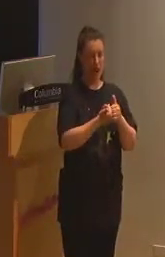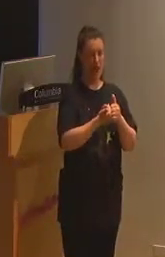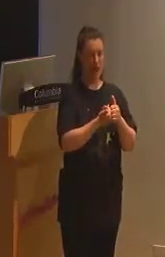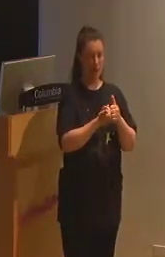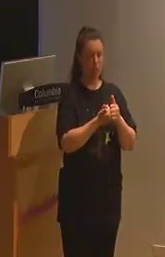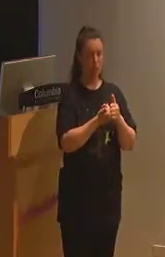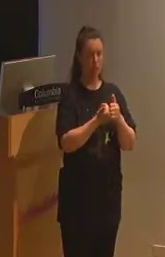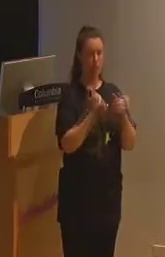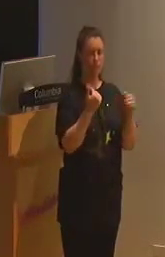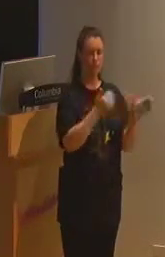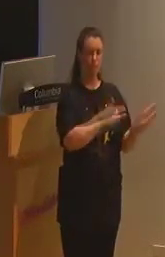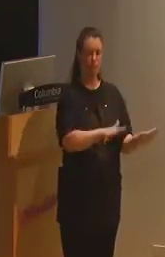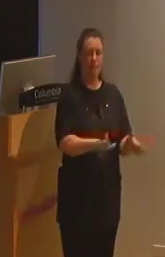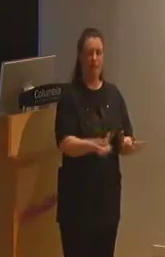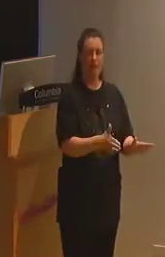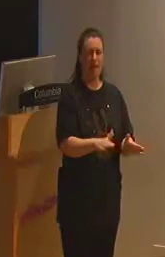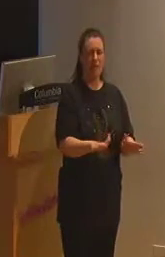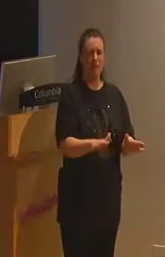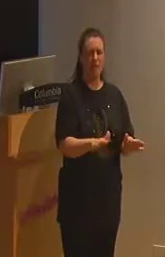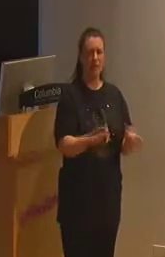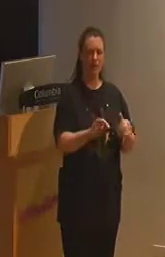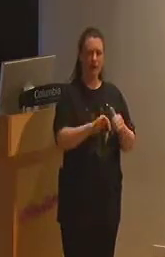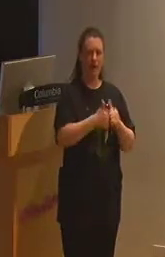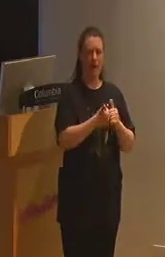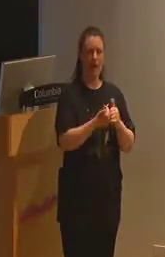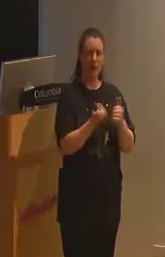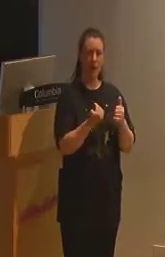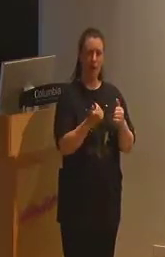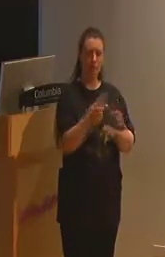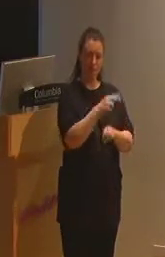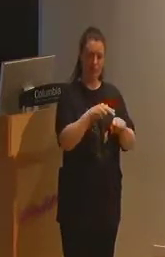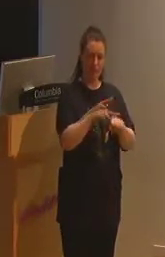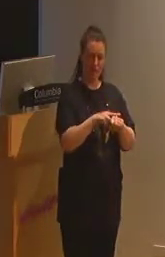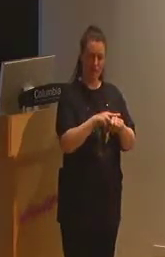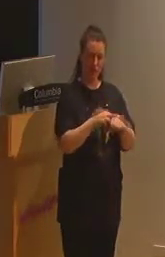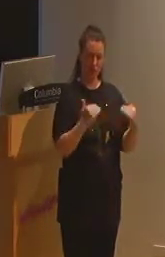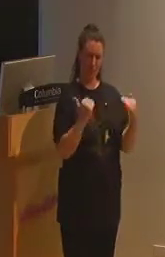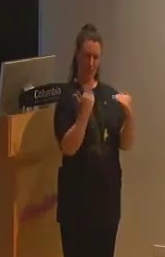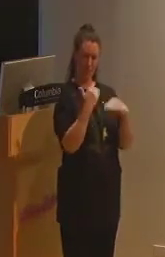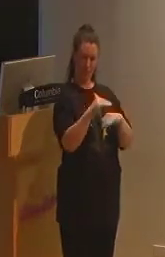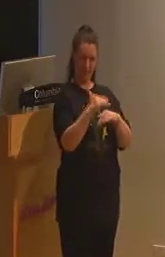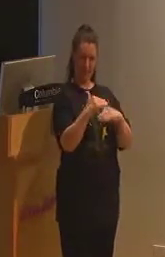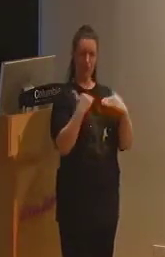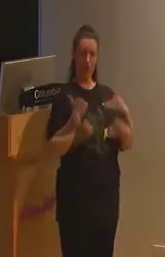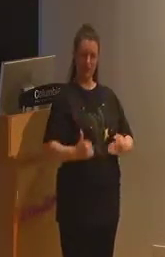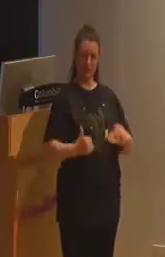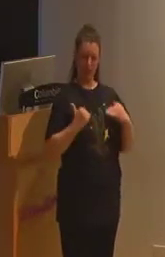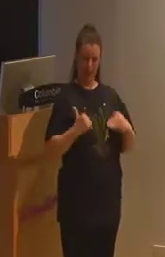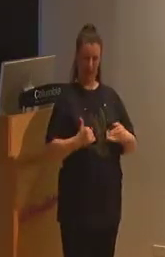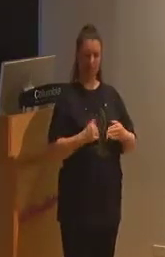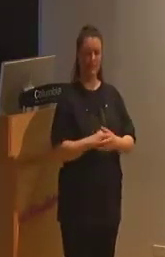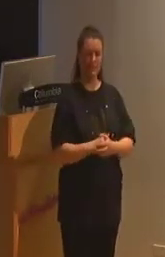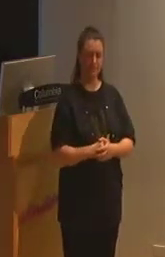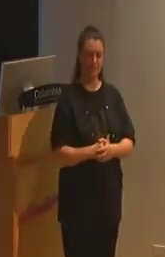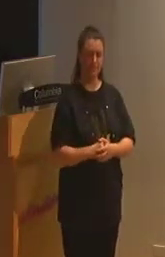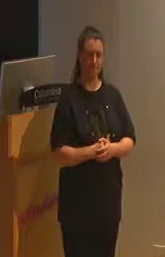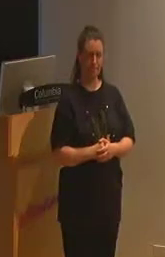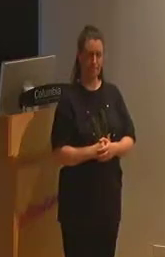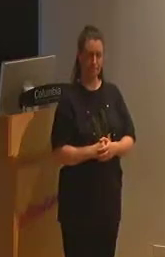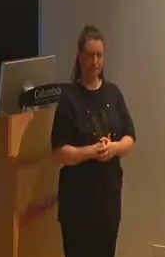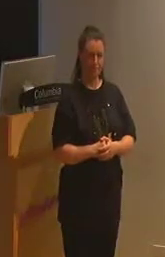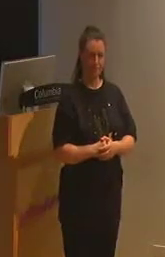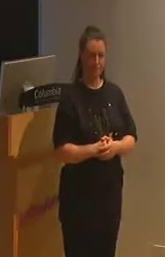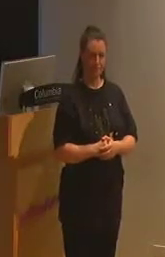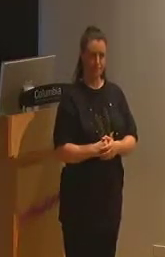bodily change is threatening, and what the natural limitations of the body are. The dominance of biomedicine obscures the way that